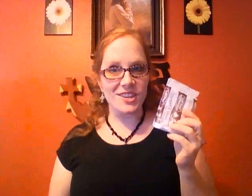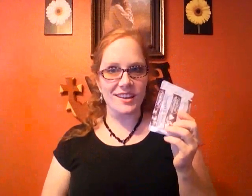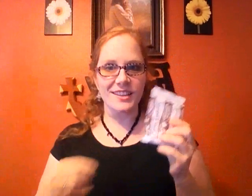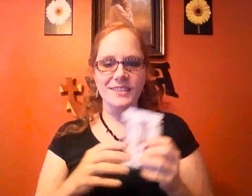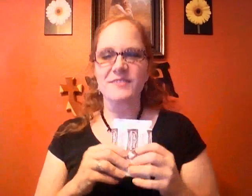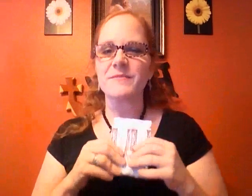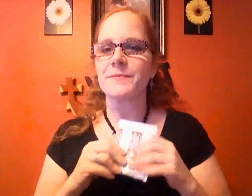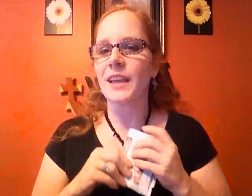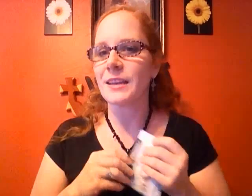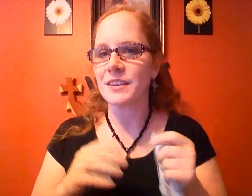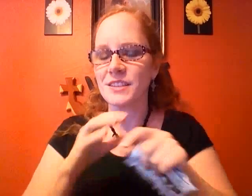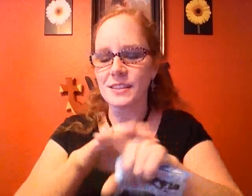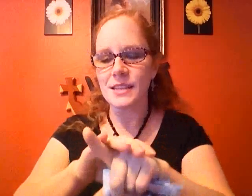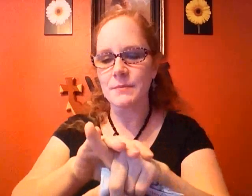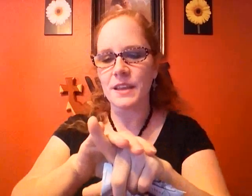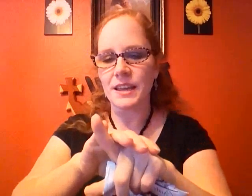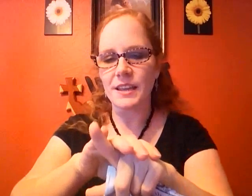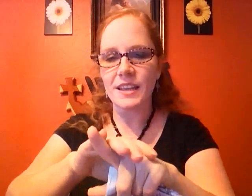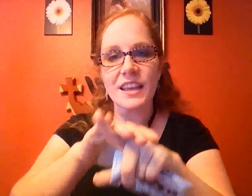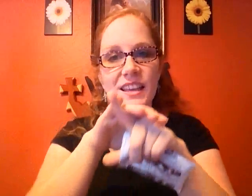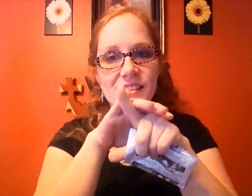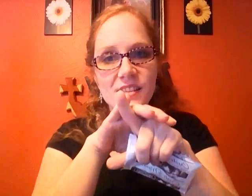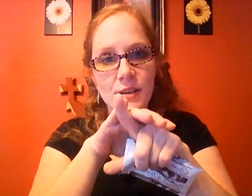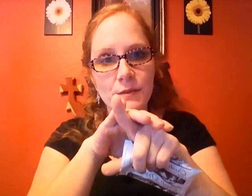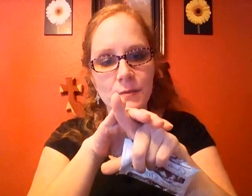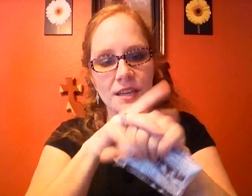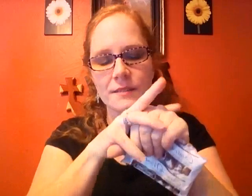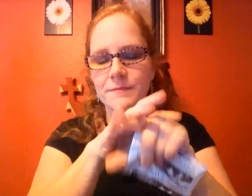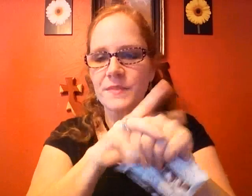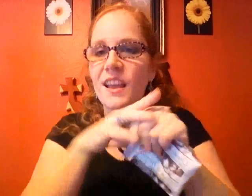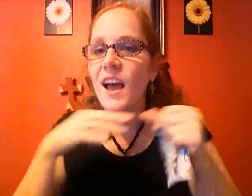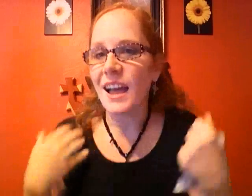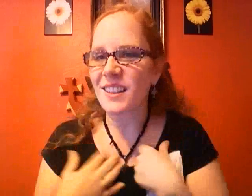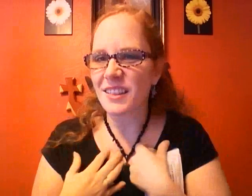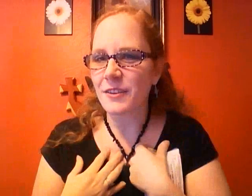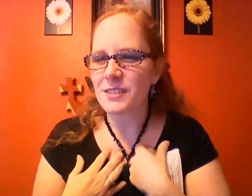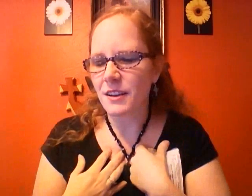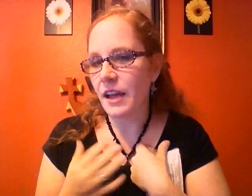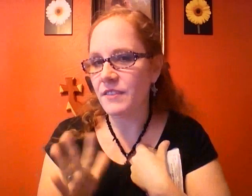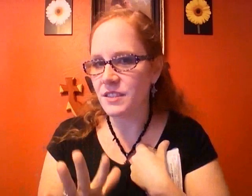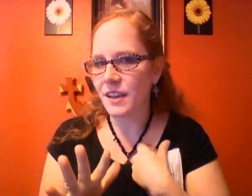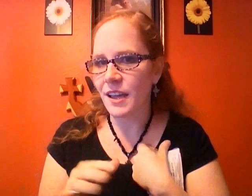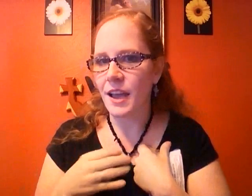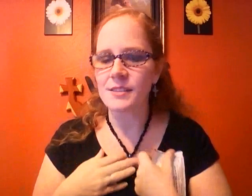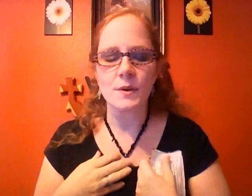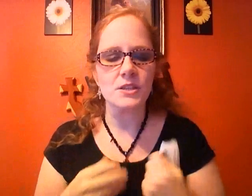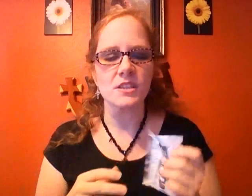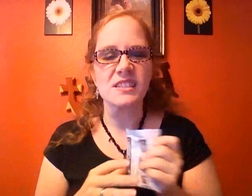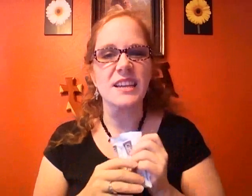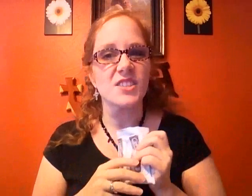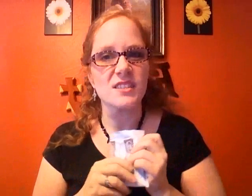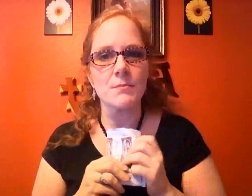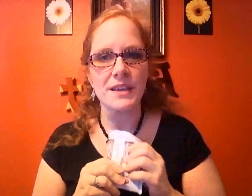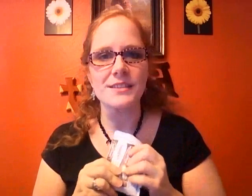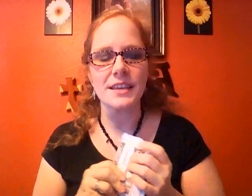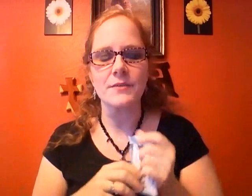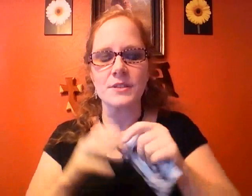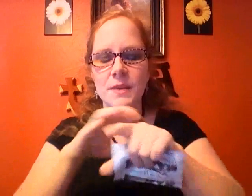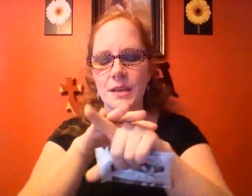chocolate and I'm gonna do the same thing is this good for me I'm sorry I haven't taught you how to ask questions yet just the basic if it's making